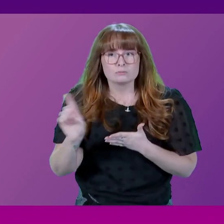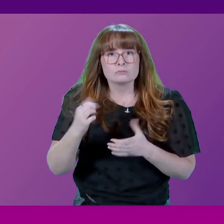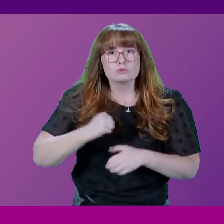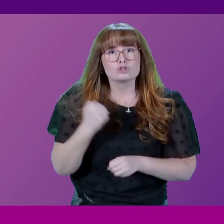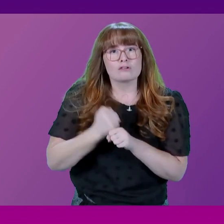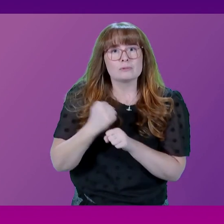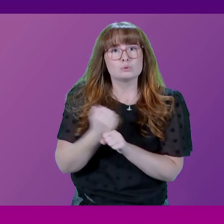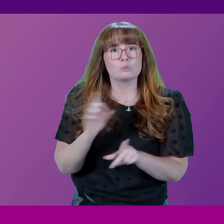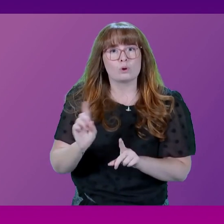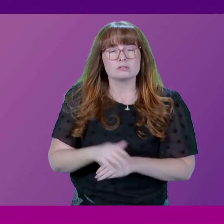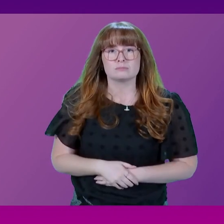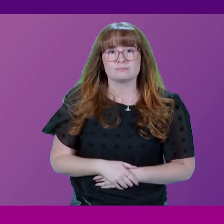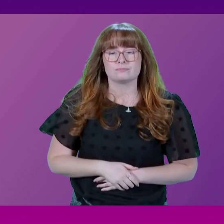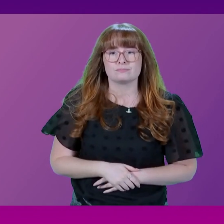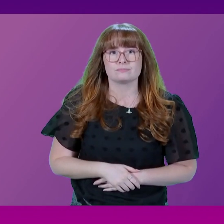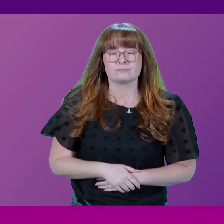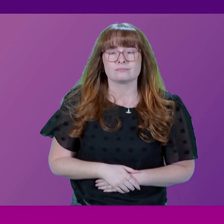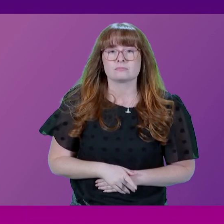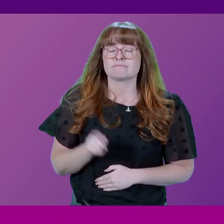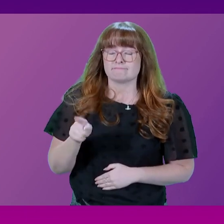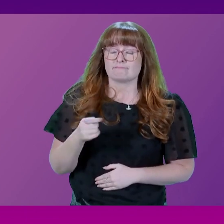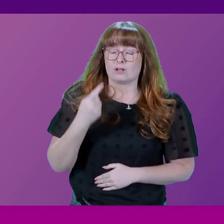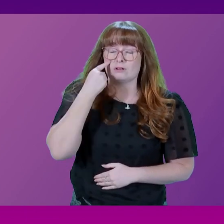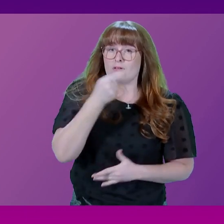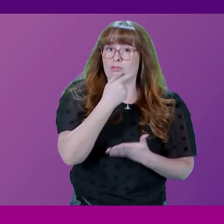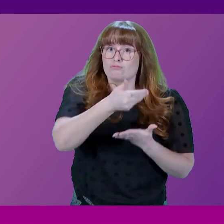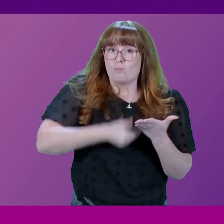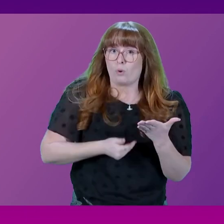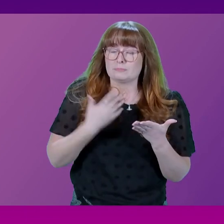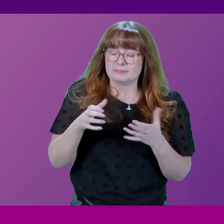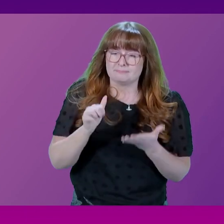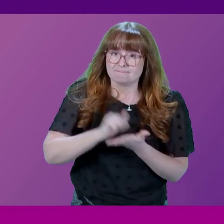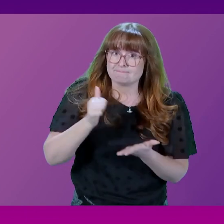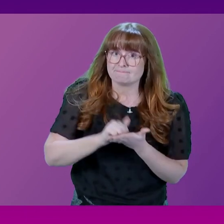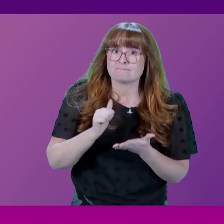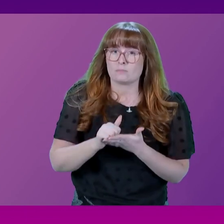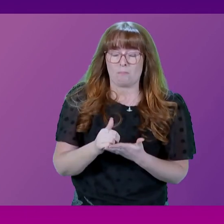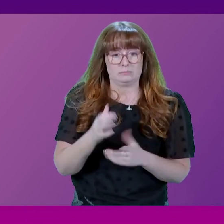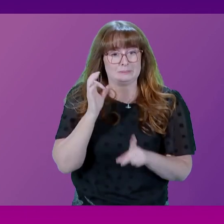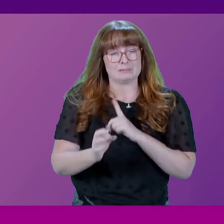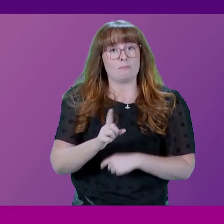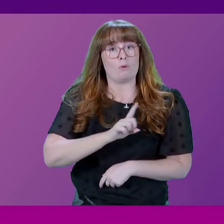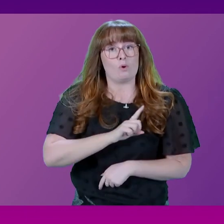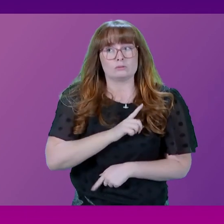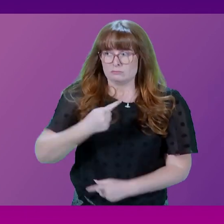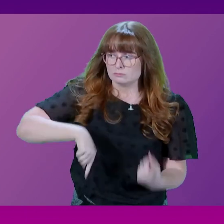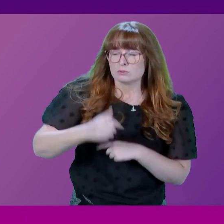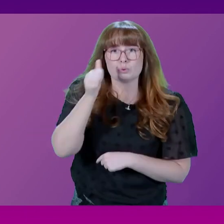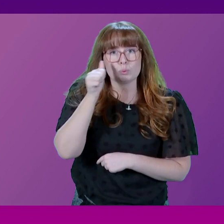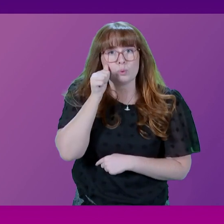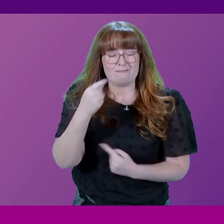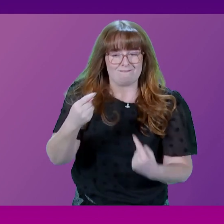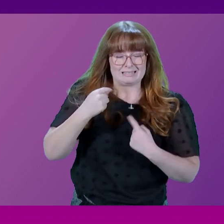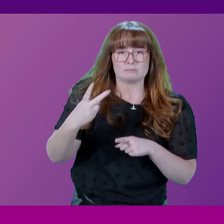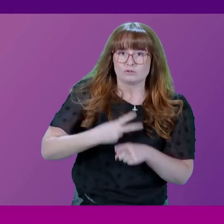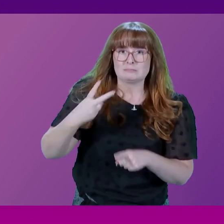First Minister. The Scottish Government commissioned the report that the member refers to precisely because we knew that victims of